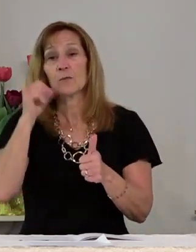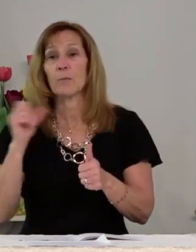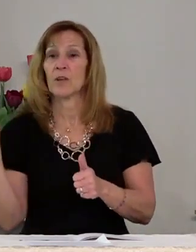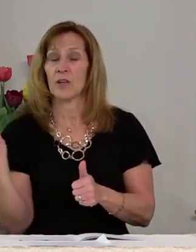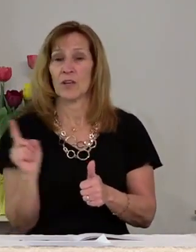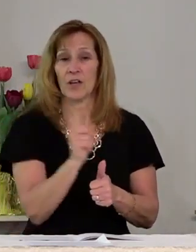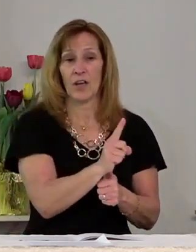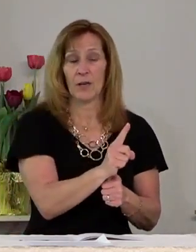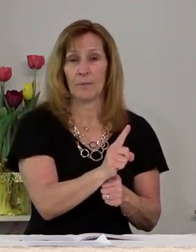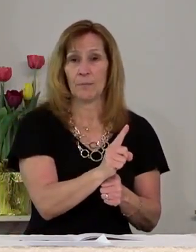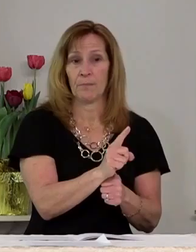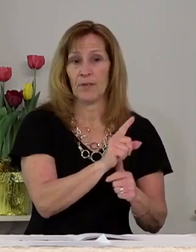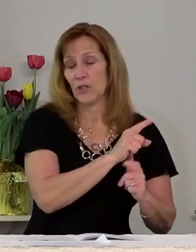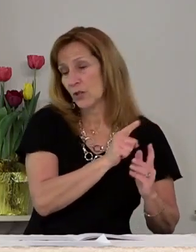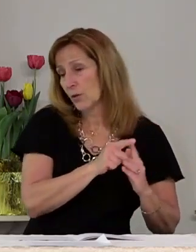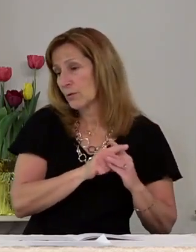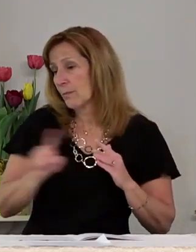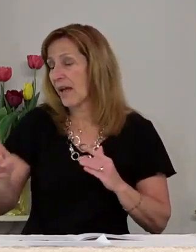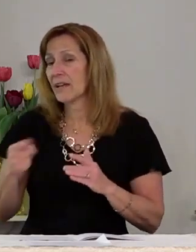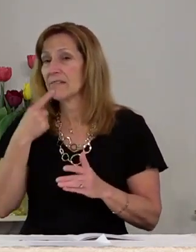and tells the disciples